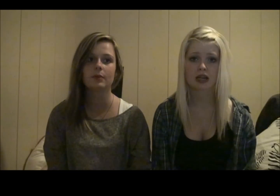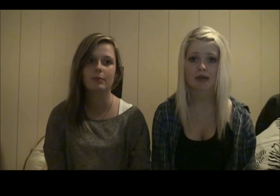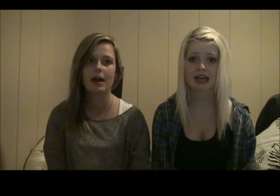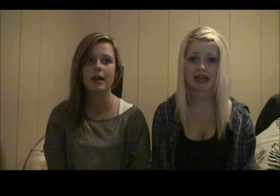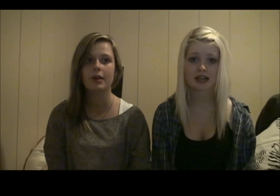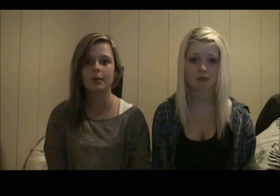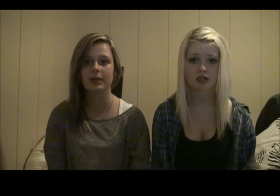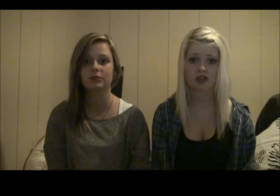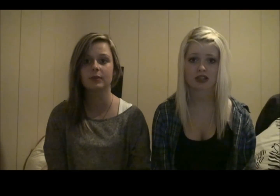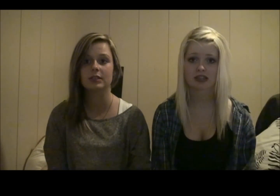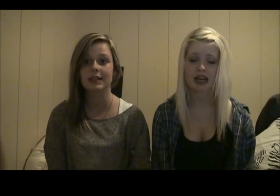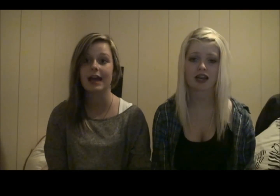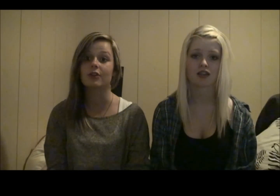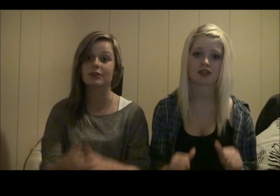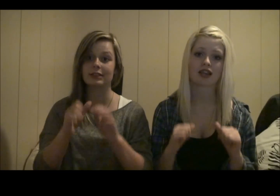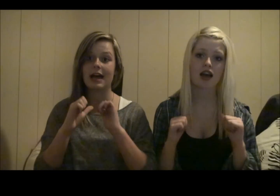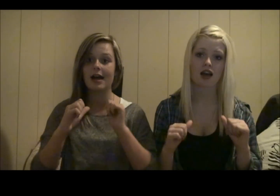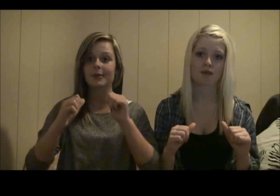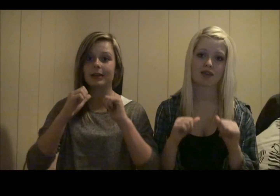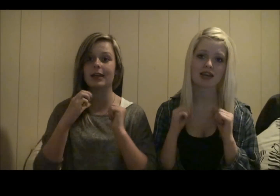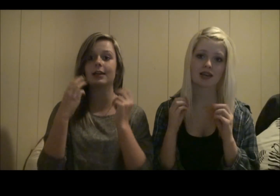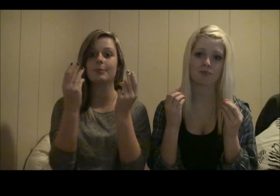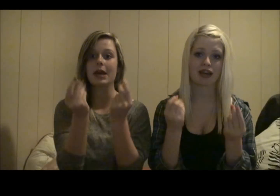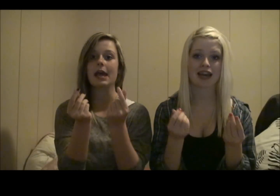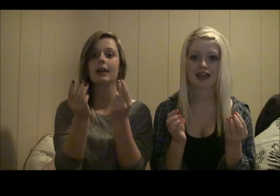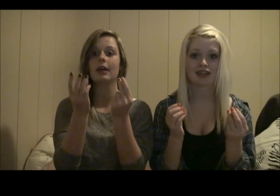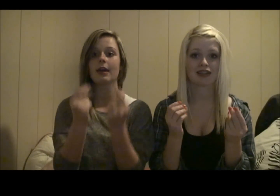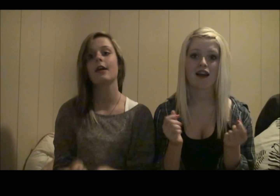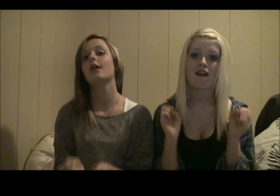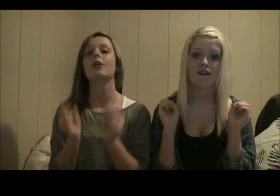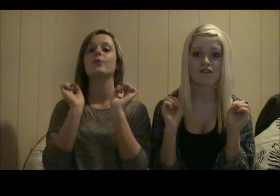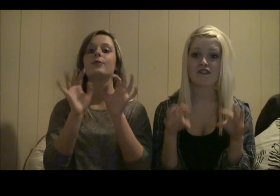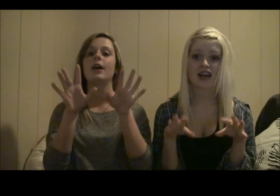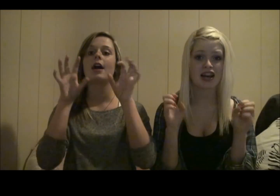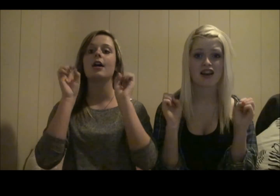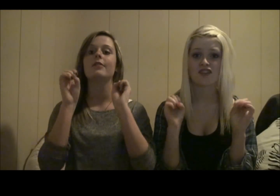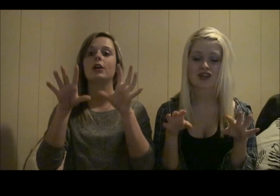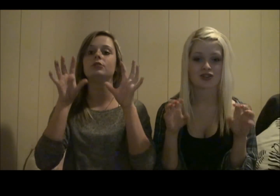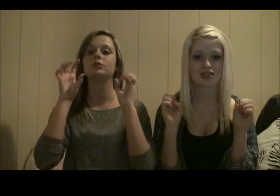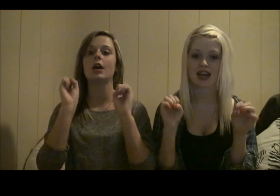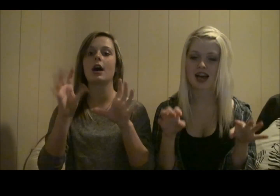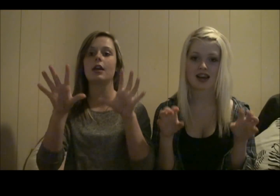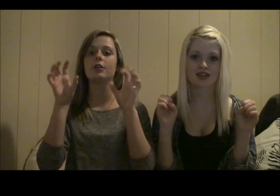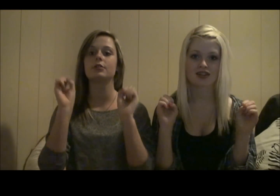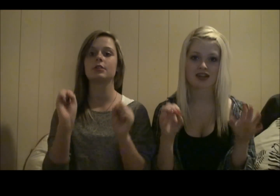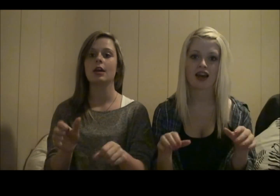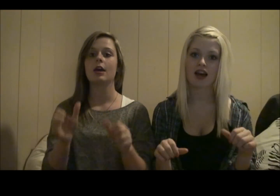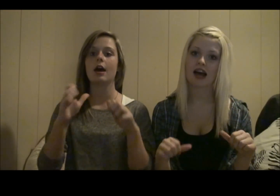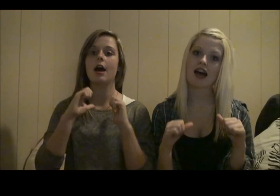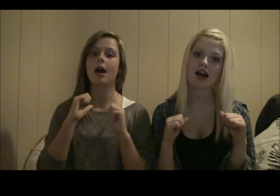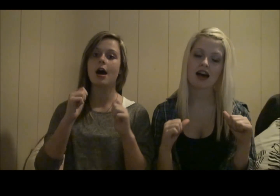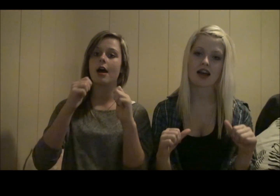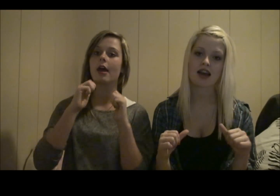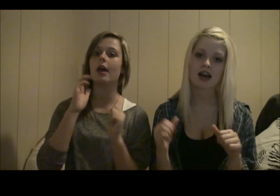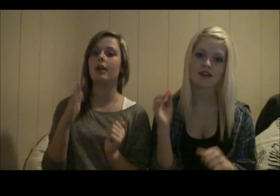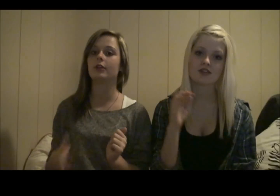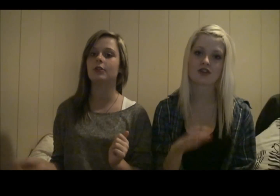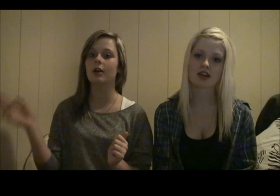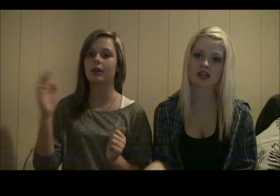really mad I bet you're really sad I'm getting paid $500 I have a dog